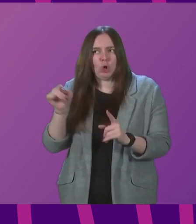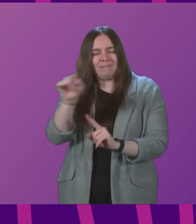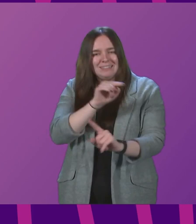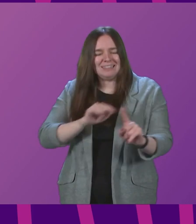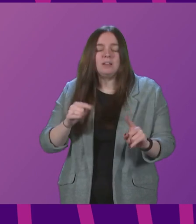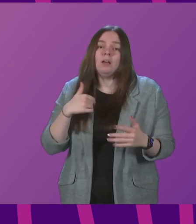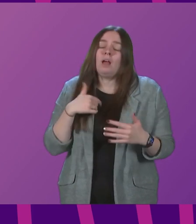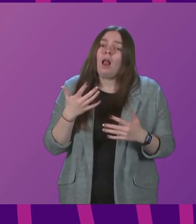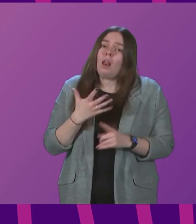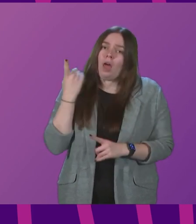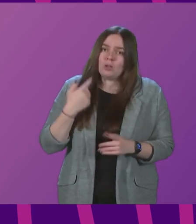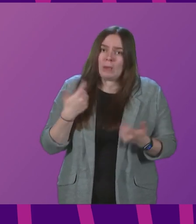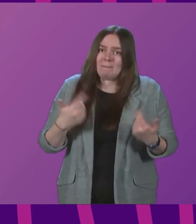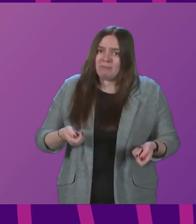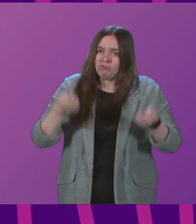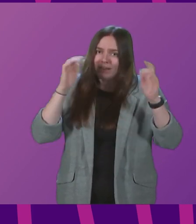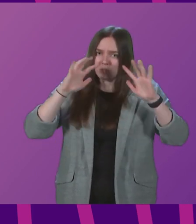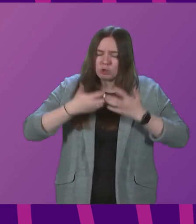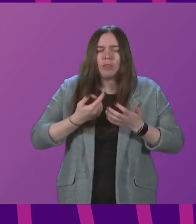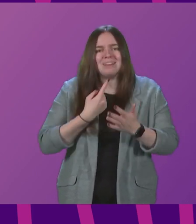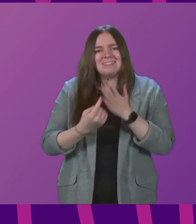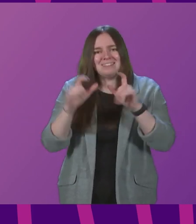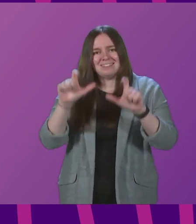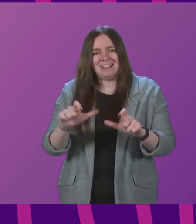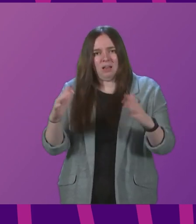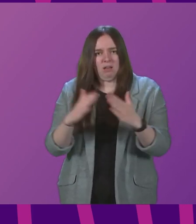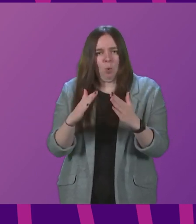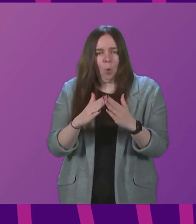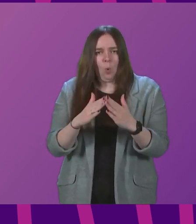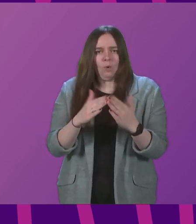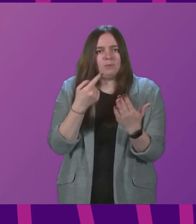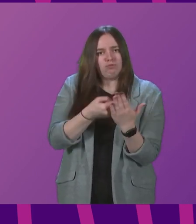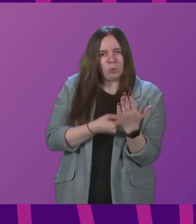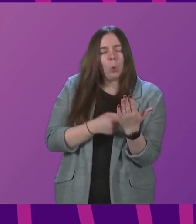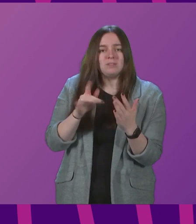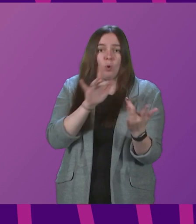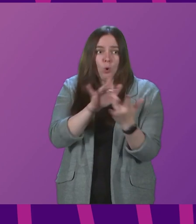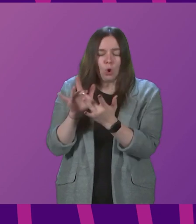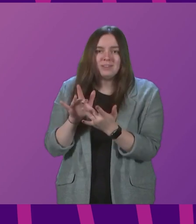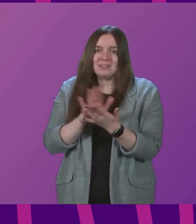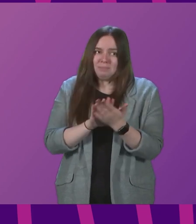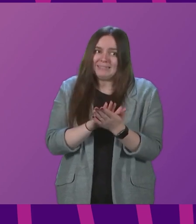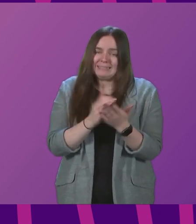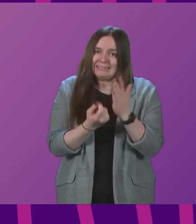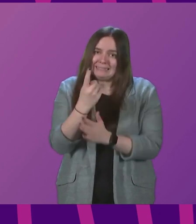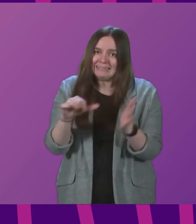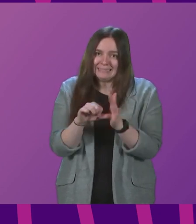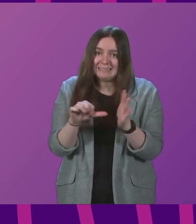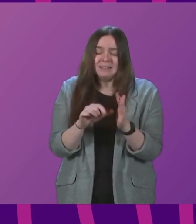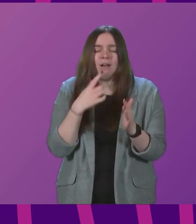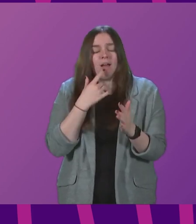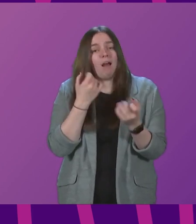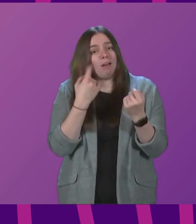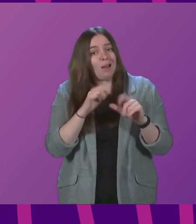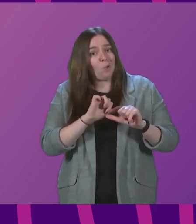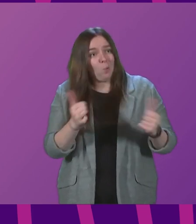raised concerns last week that self-isolation guidance for household contacts would lead to these challenges. And while well-intentioned